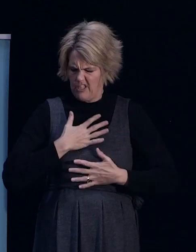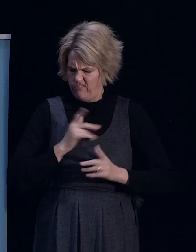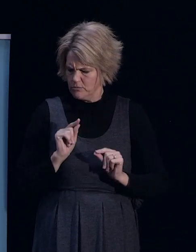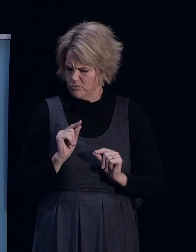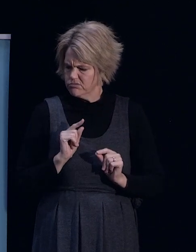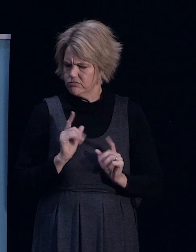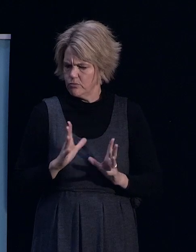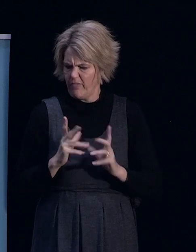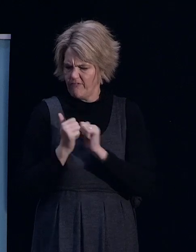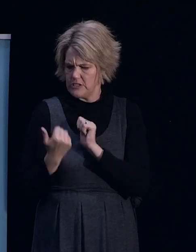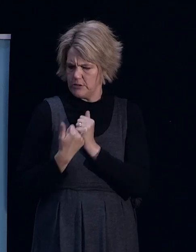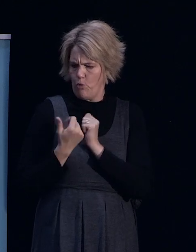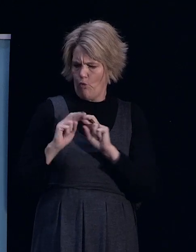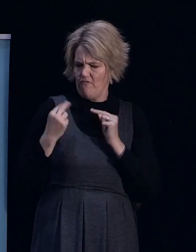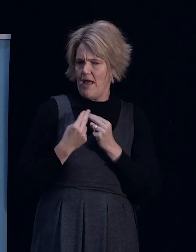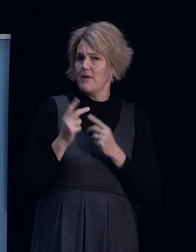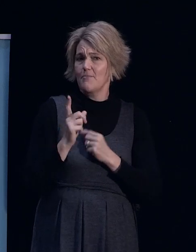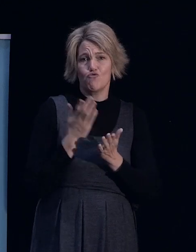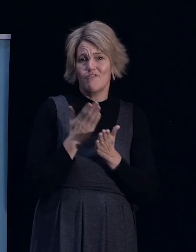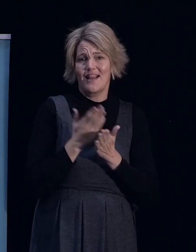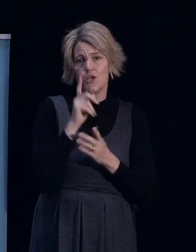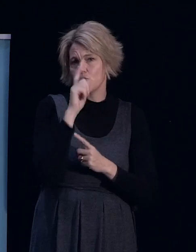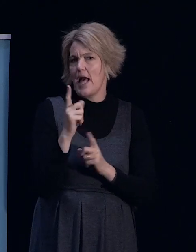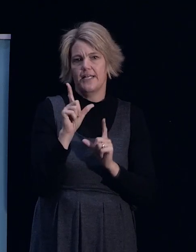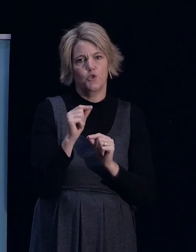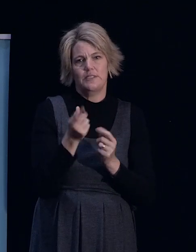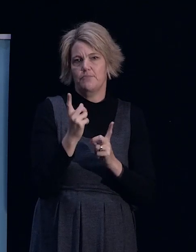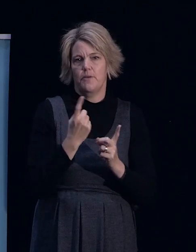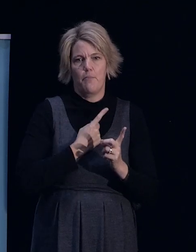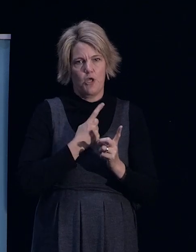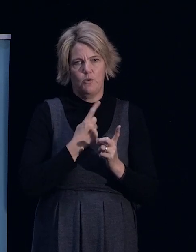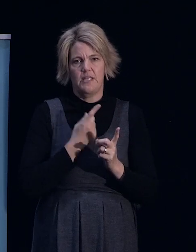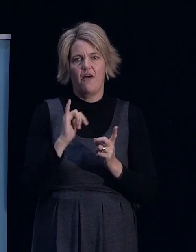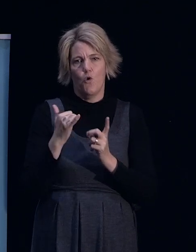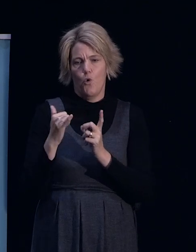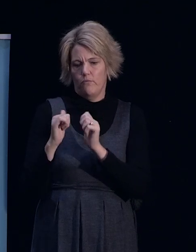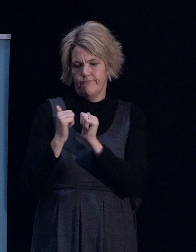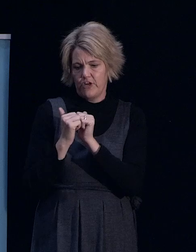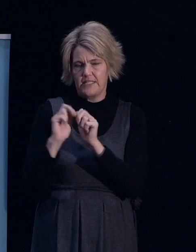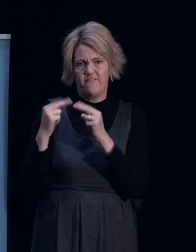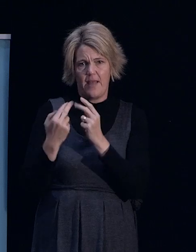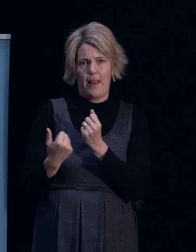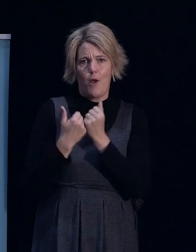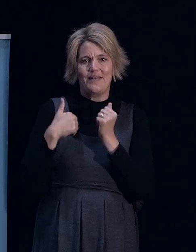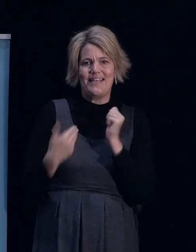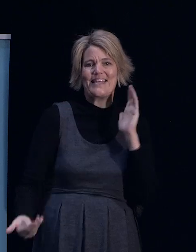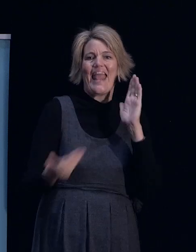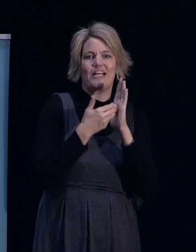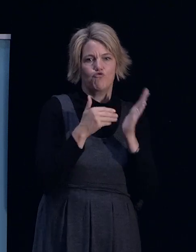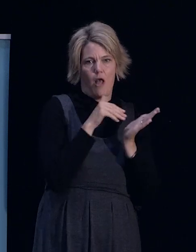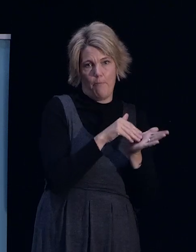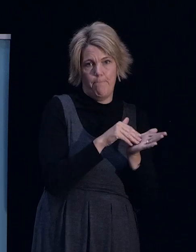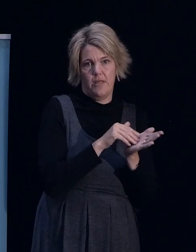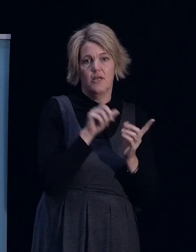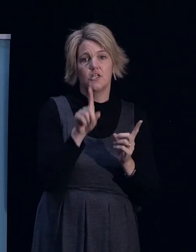But the reality is, you can't do this alone or just with your friends and family. So look, and I think with the banks as well, there's a